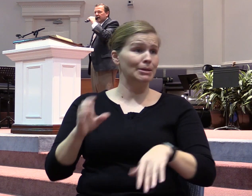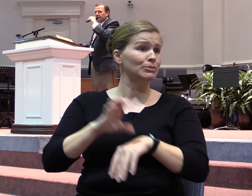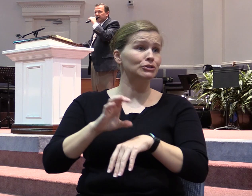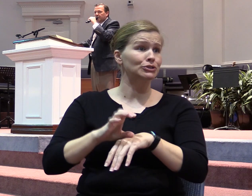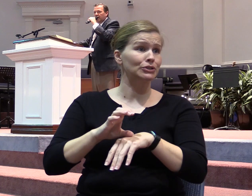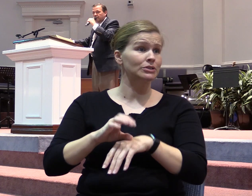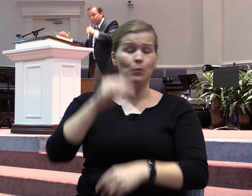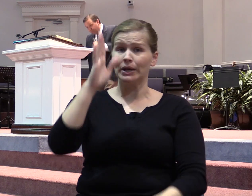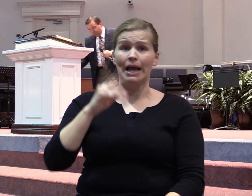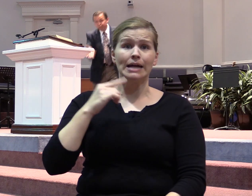time to come up.